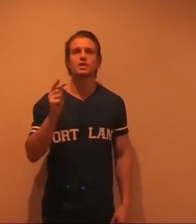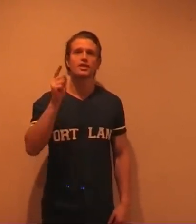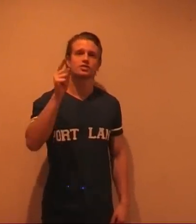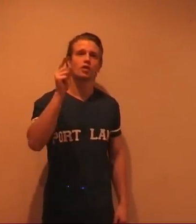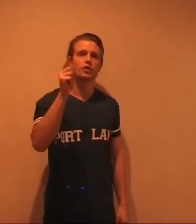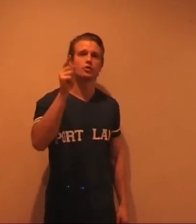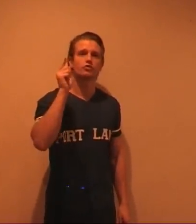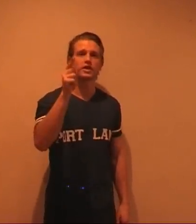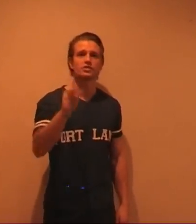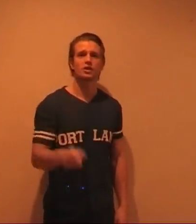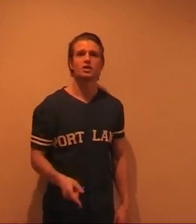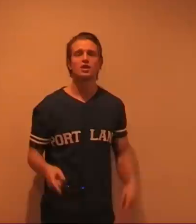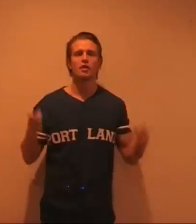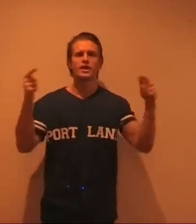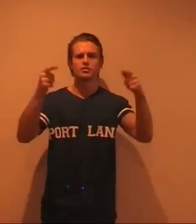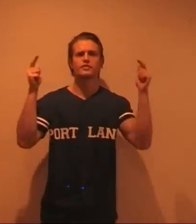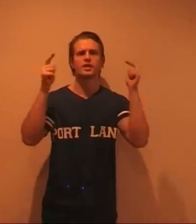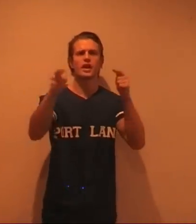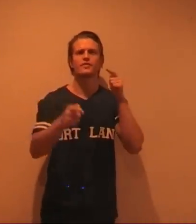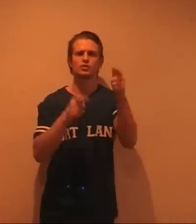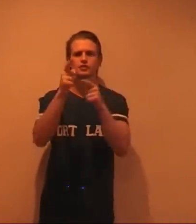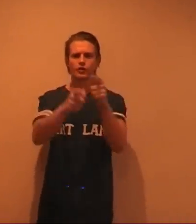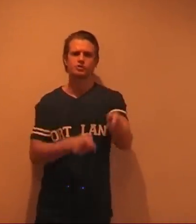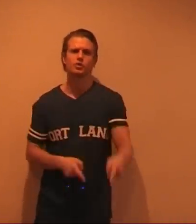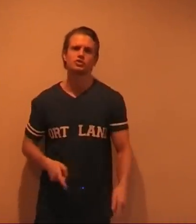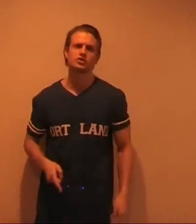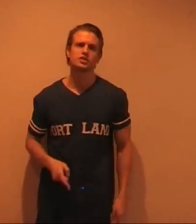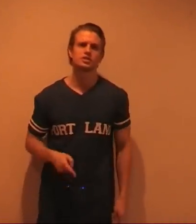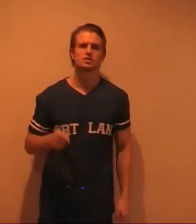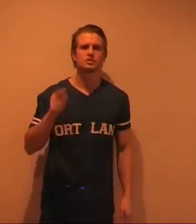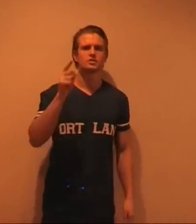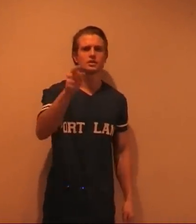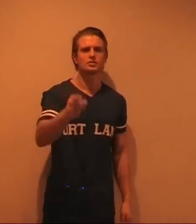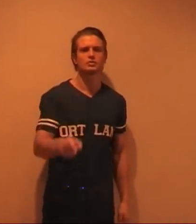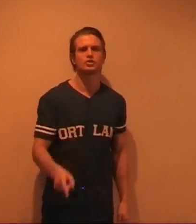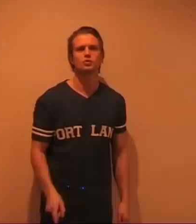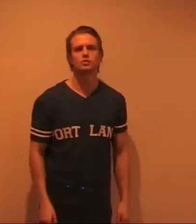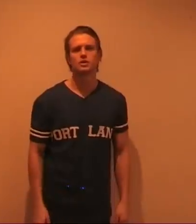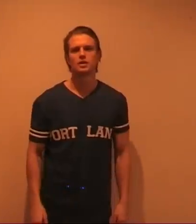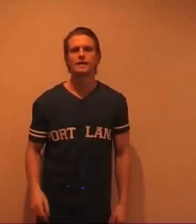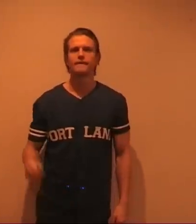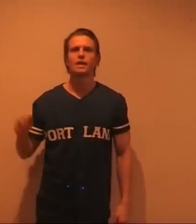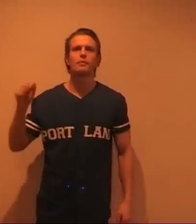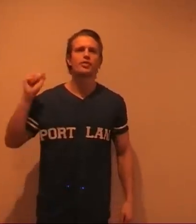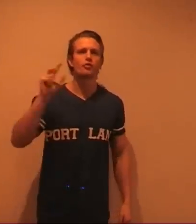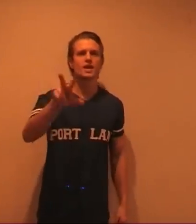get yourself a good razor. A razor is for life not just for Christmas. That's number two. Number three.